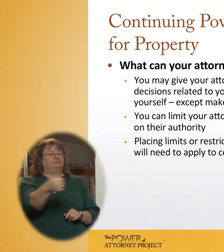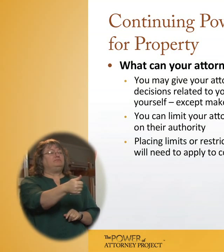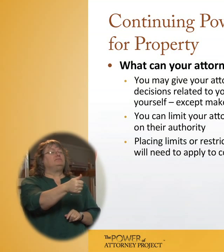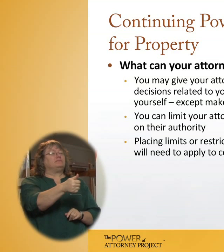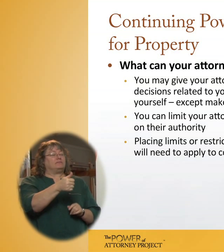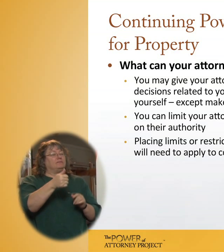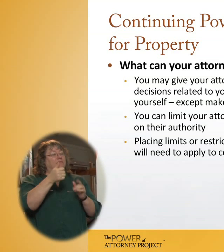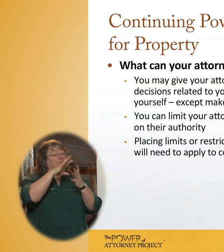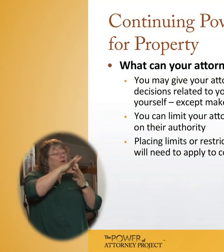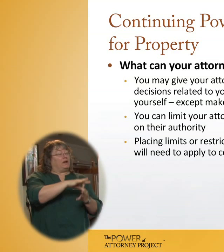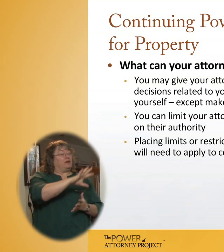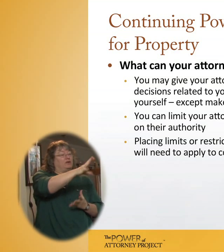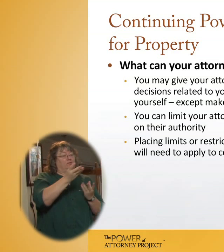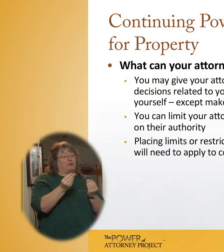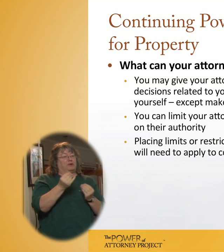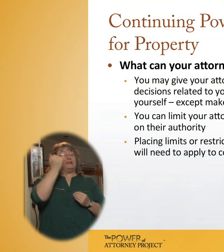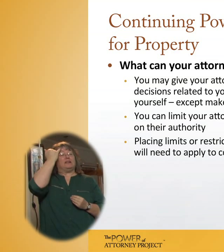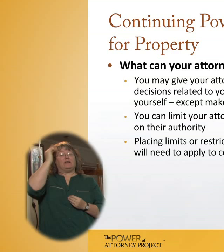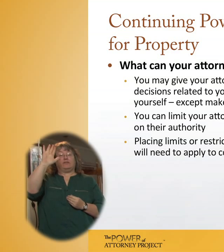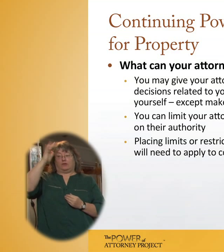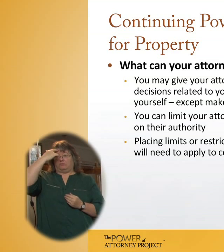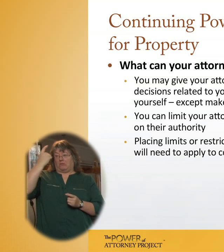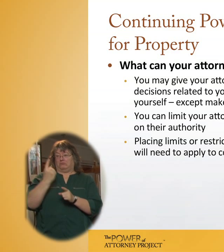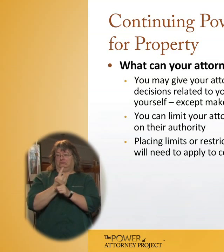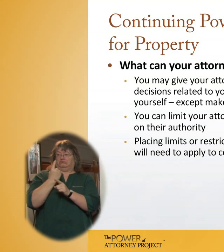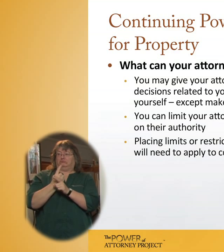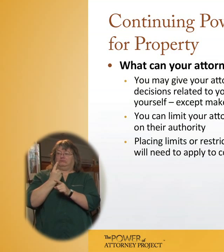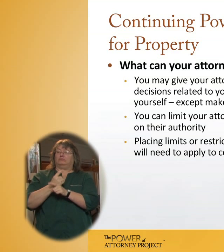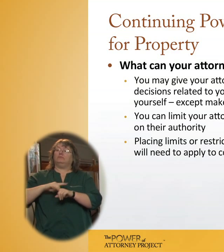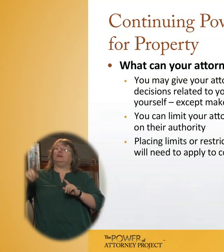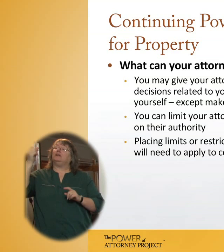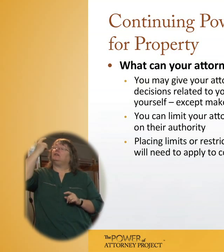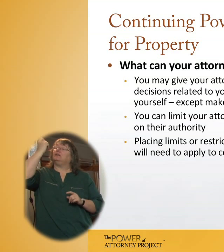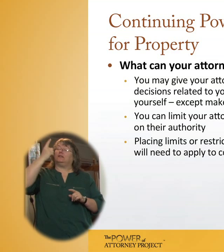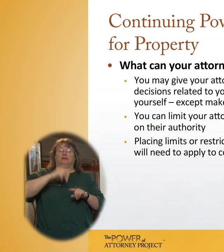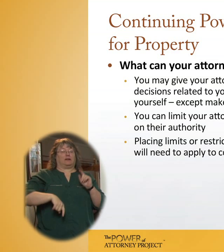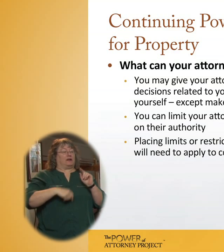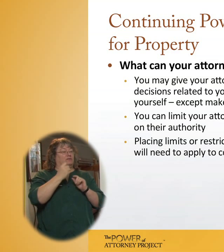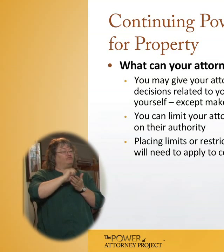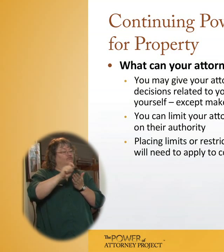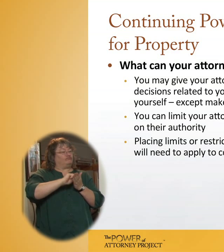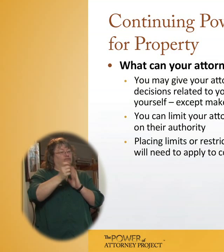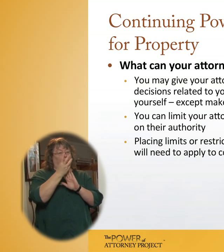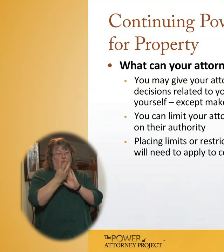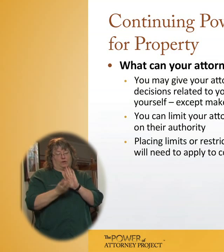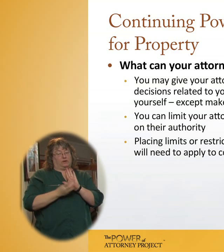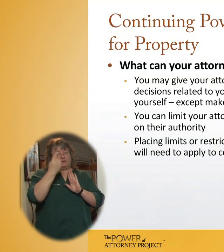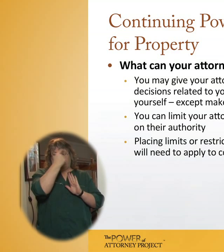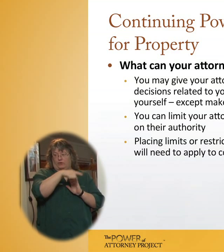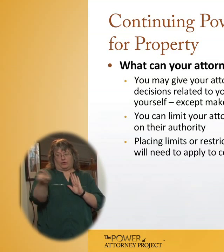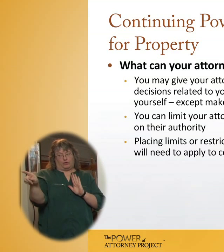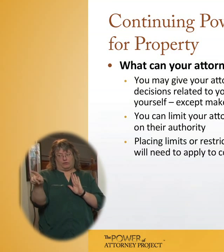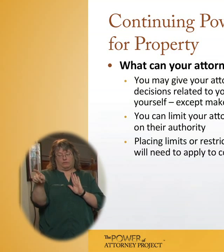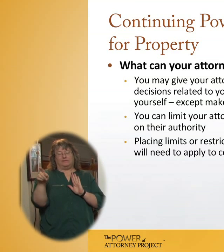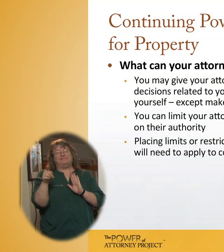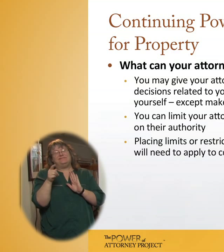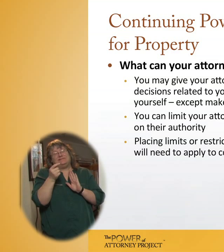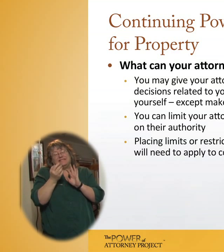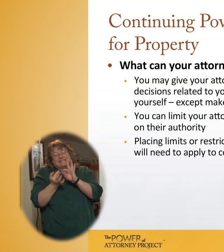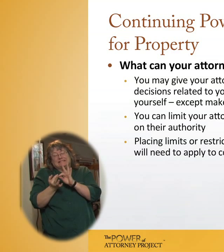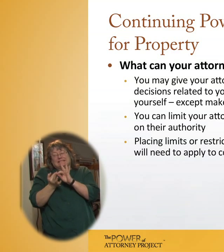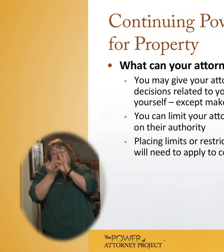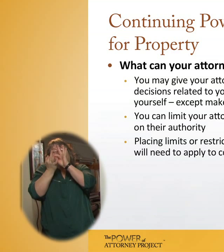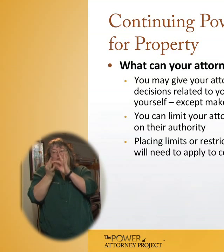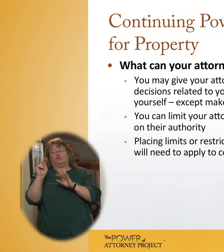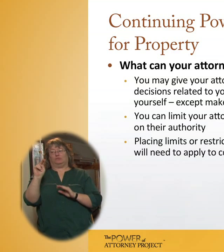respect to your property if you were capable. The only exception is they're not able to make a will for you. There's a slim exception to that exception in New